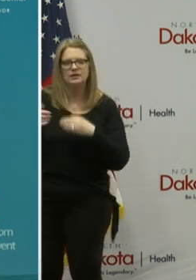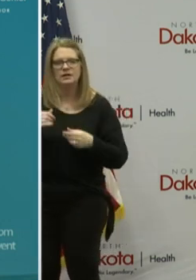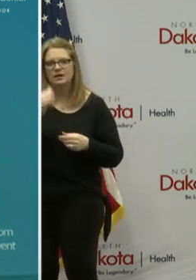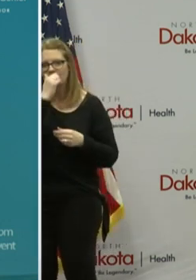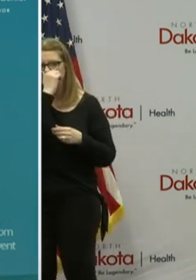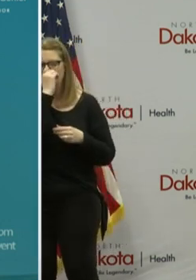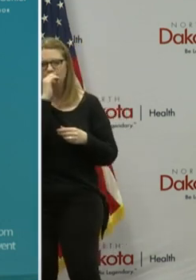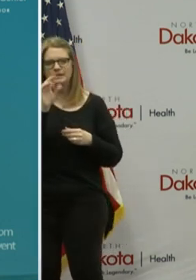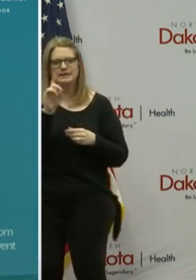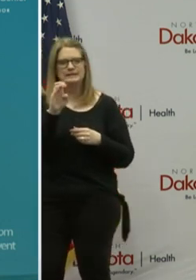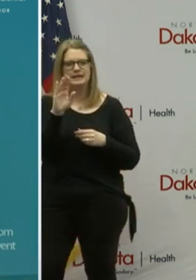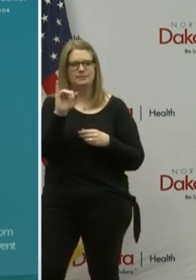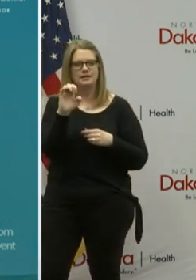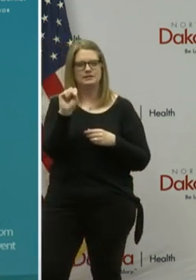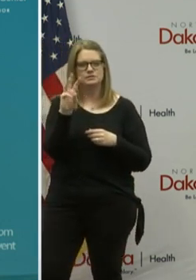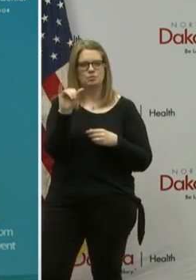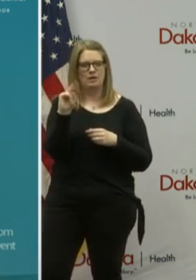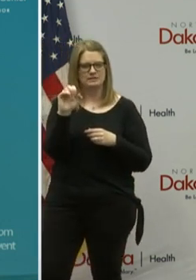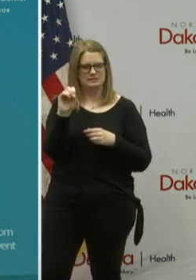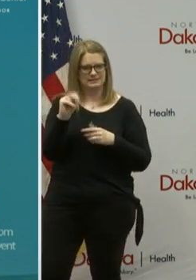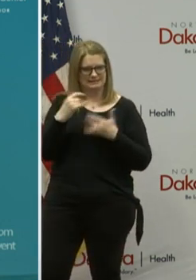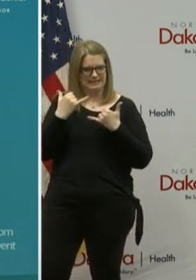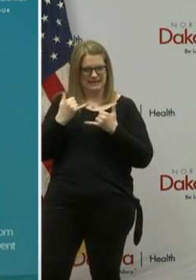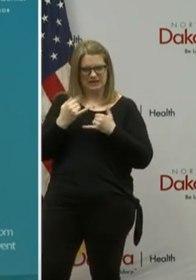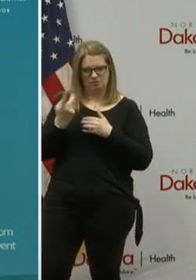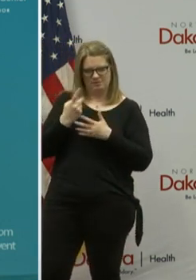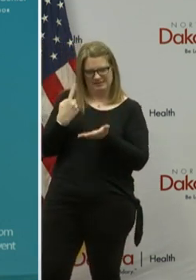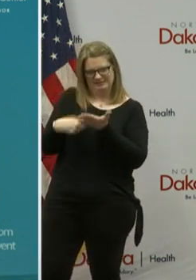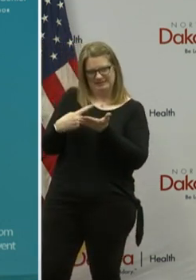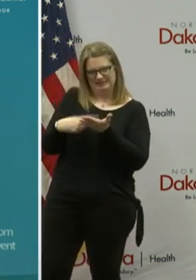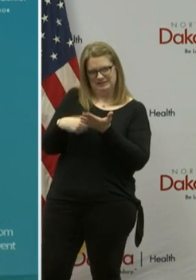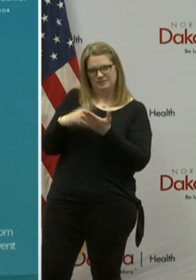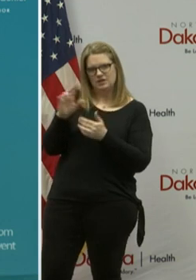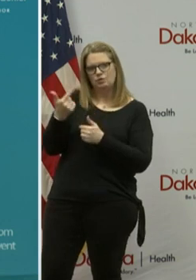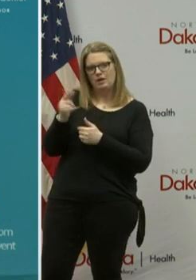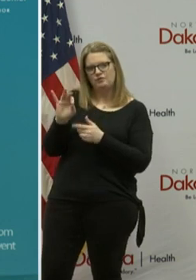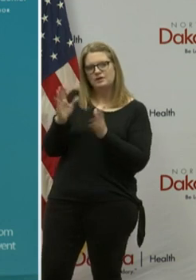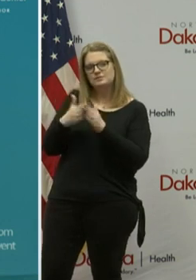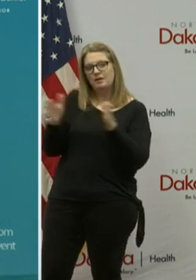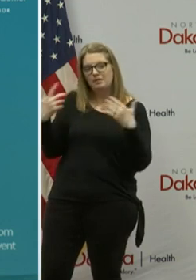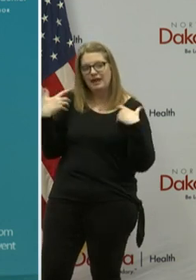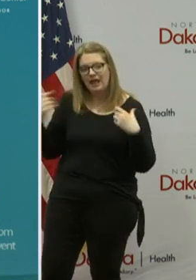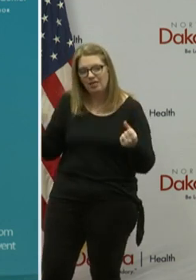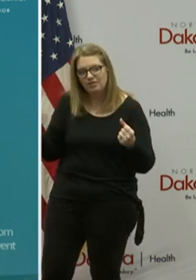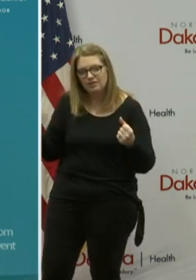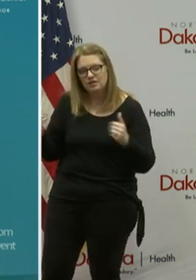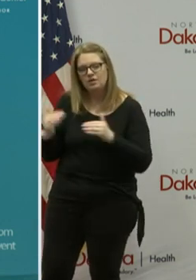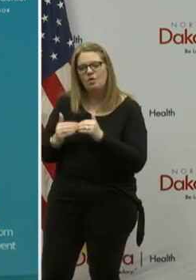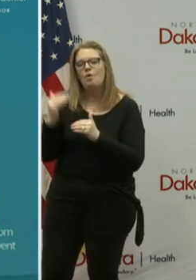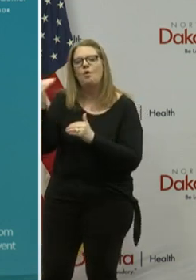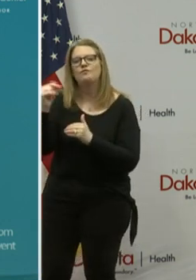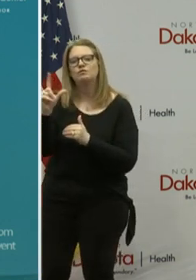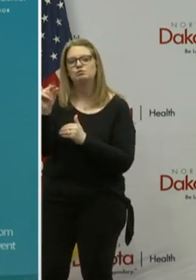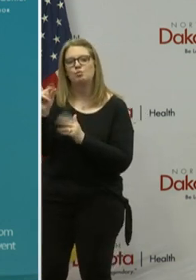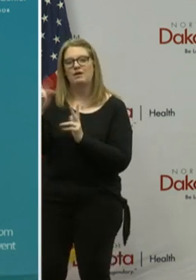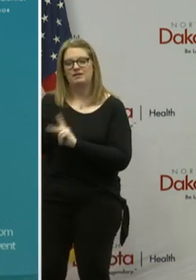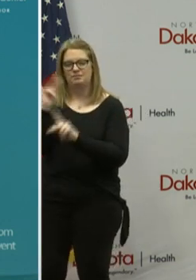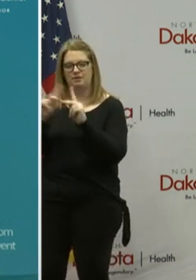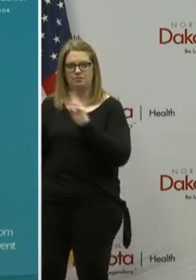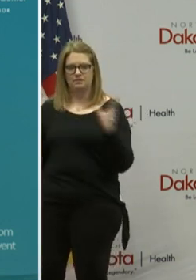with Debbie Swanson today from the Grand Forks Public Health Department we've got over 20 people deployed